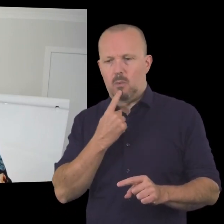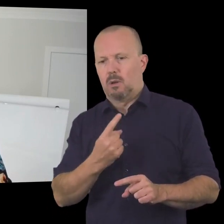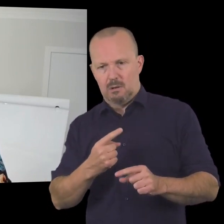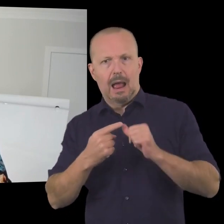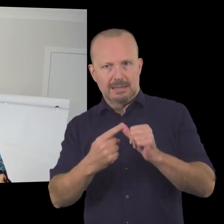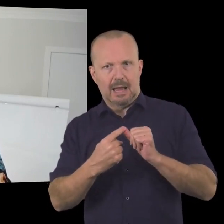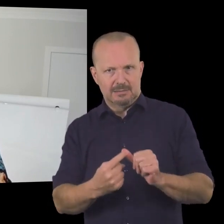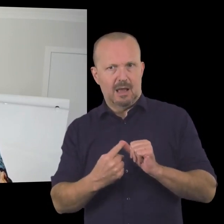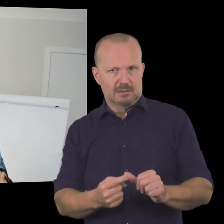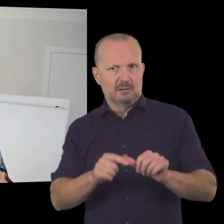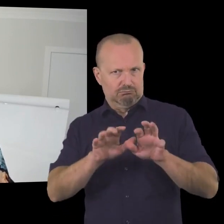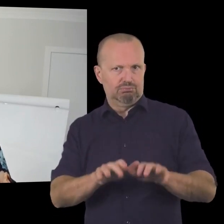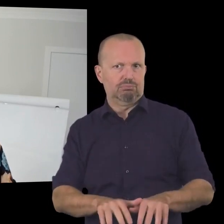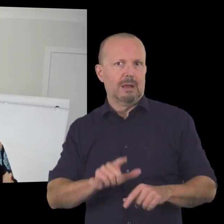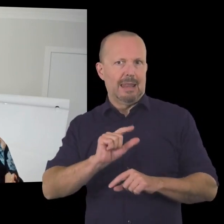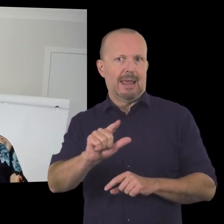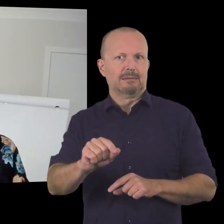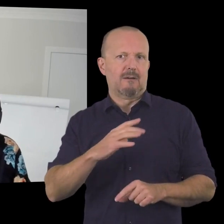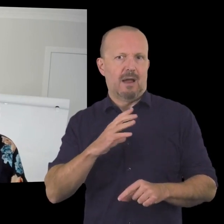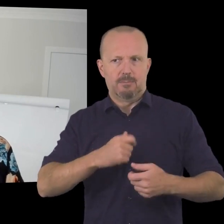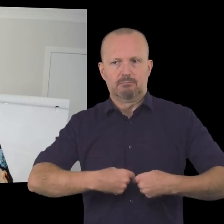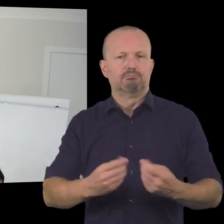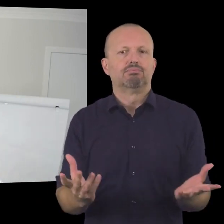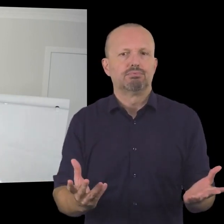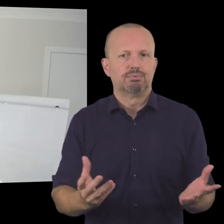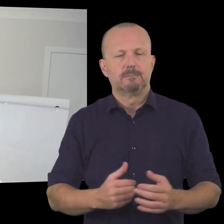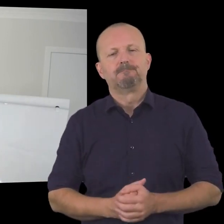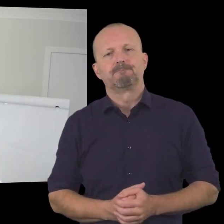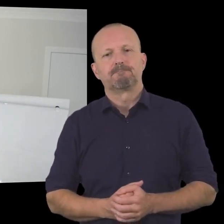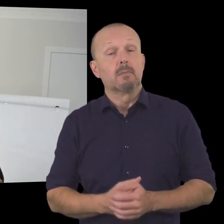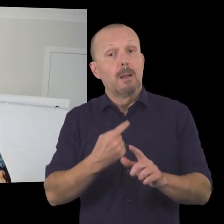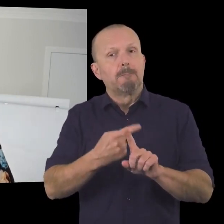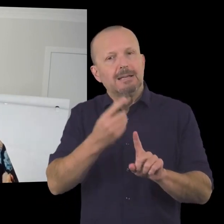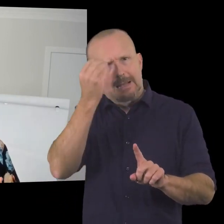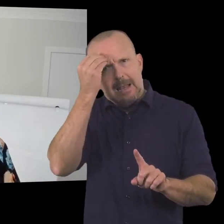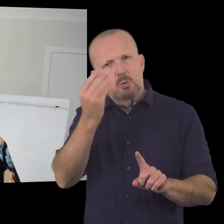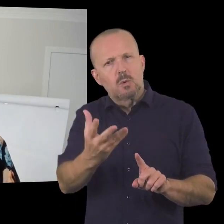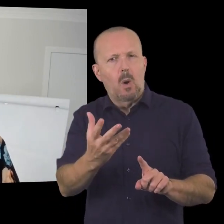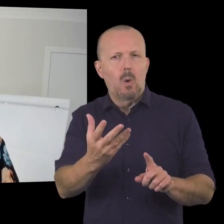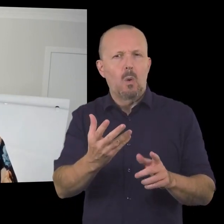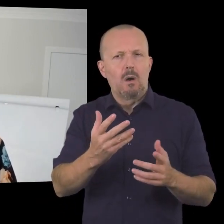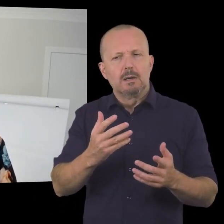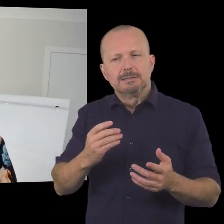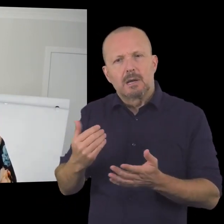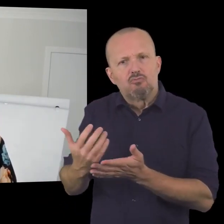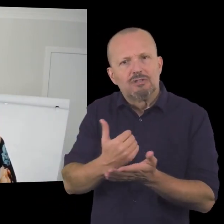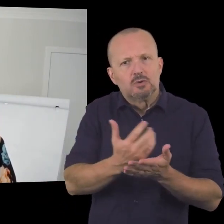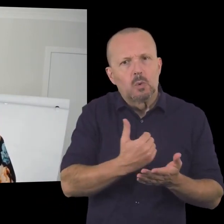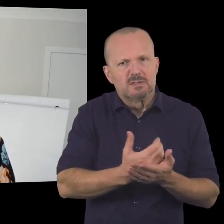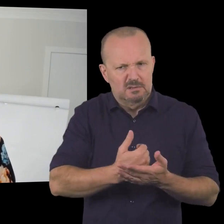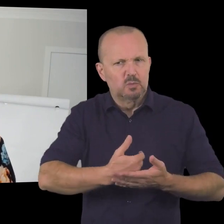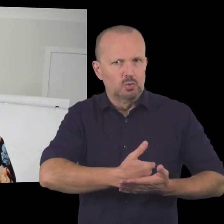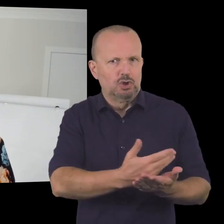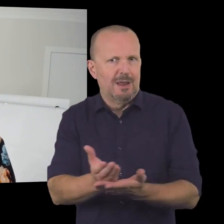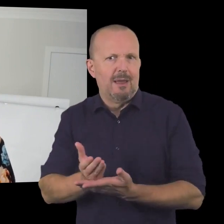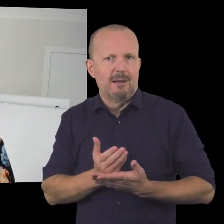on some of the topics that we haven't been able to cover in the session uh and also i wanted to let you know as well uh we'll share with you some